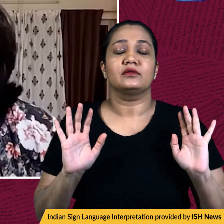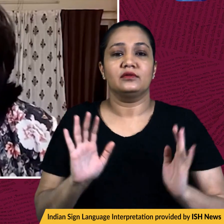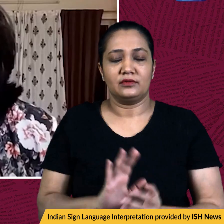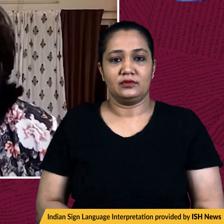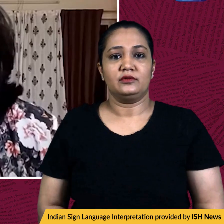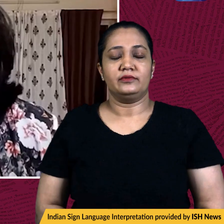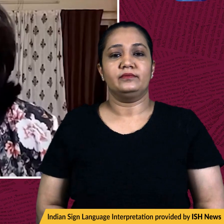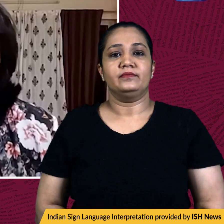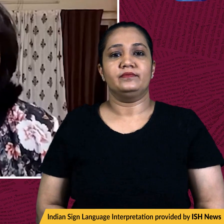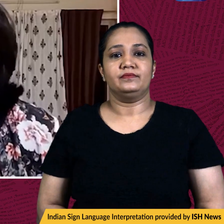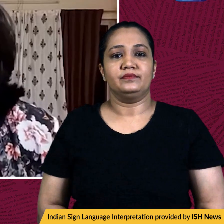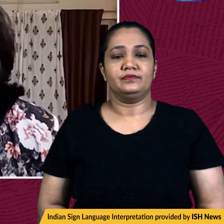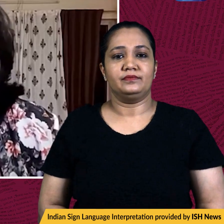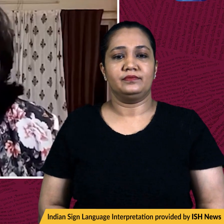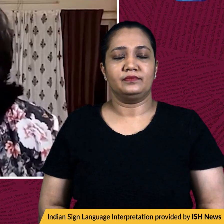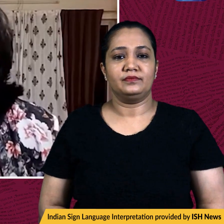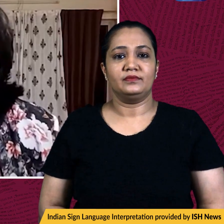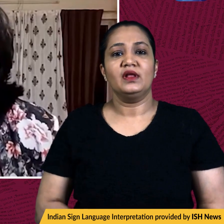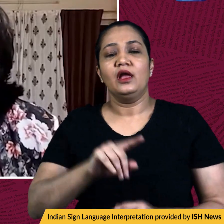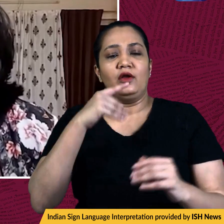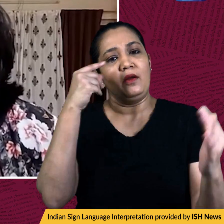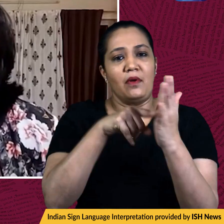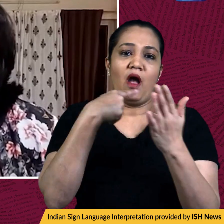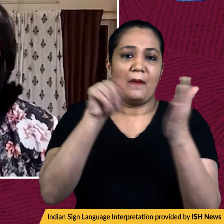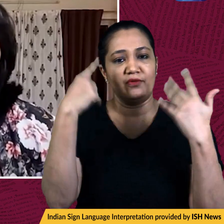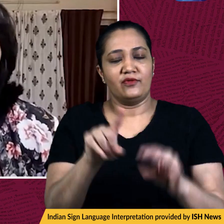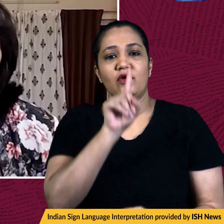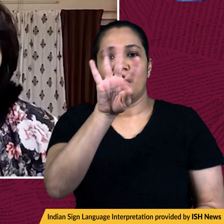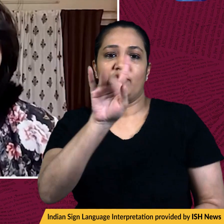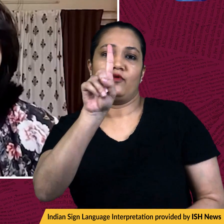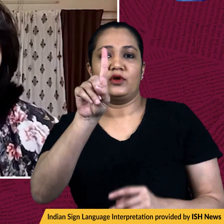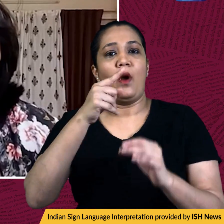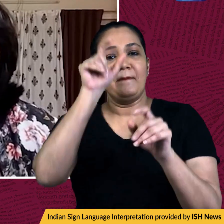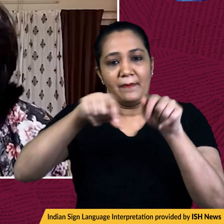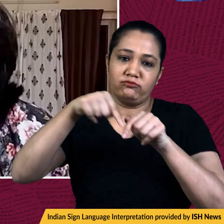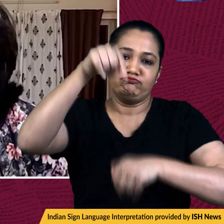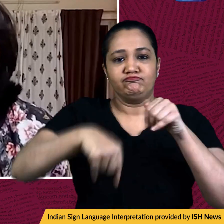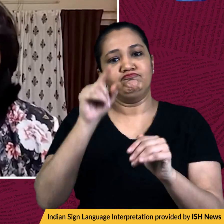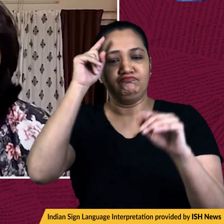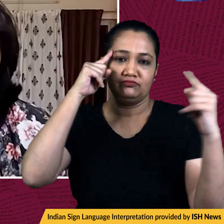been saying for a while now. The resolution was passed with 141 votes in favor.